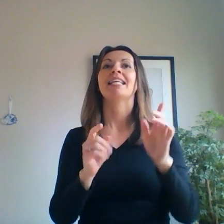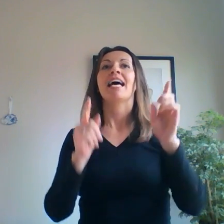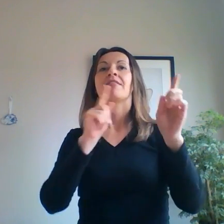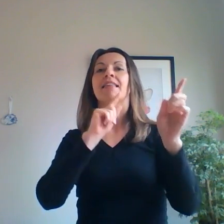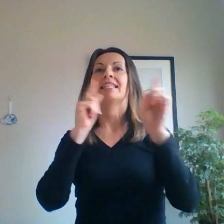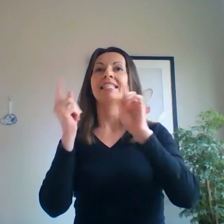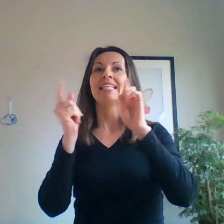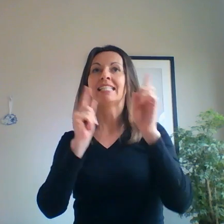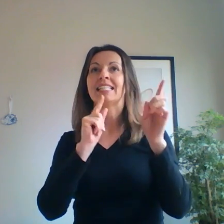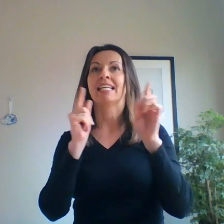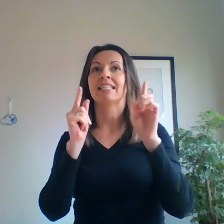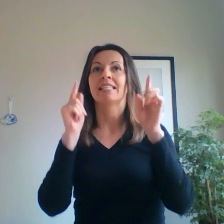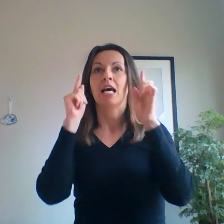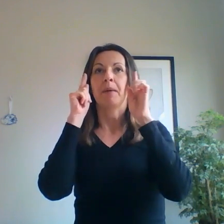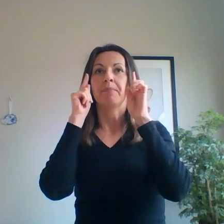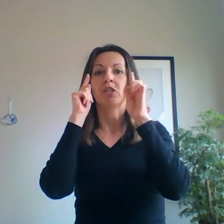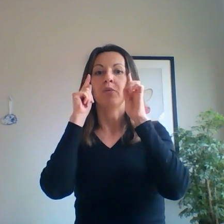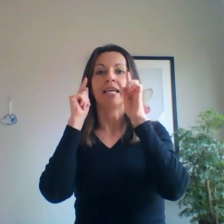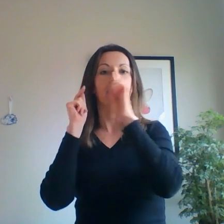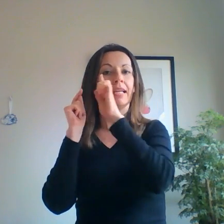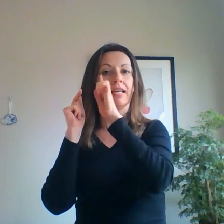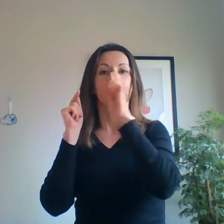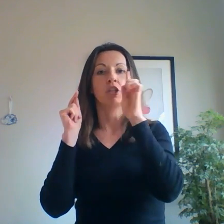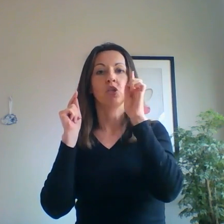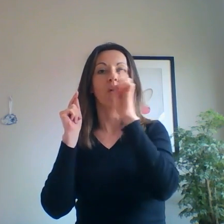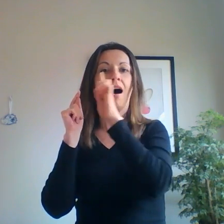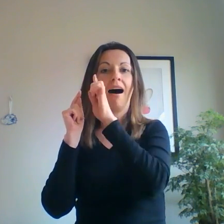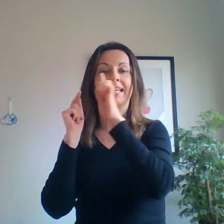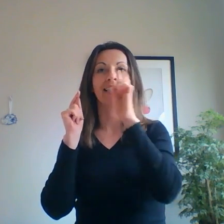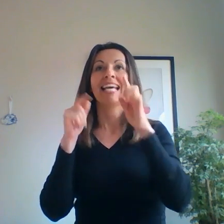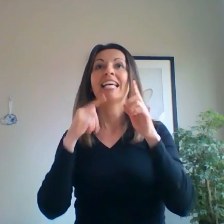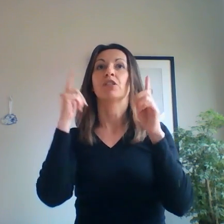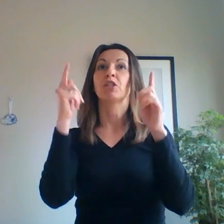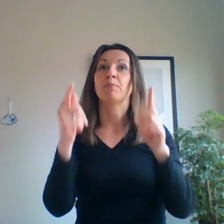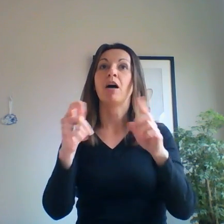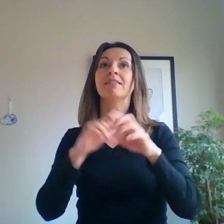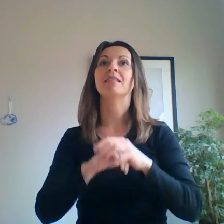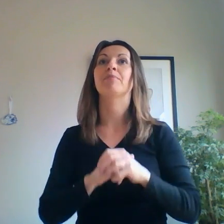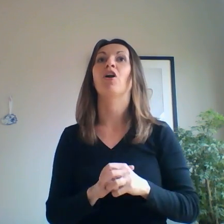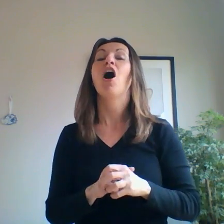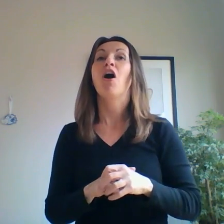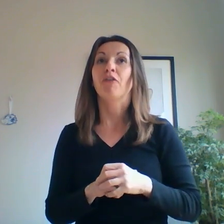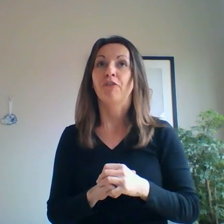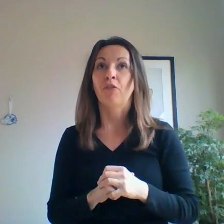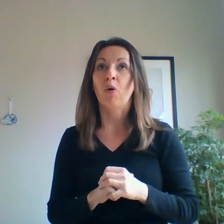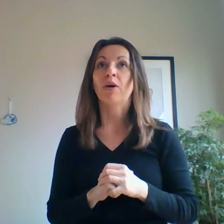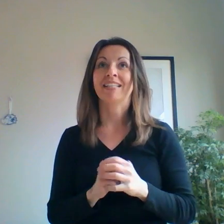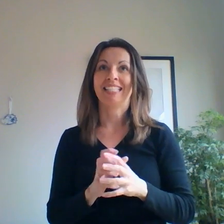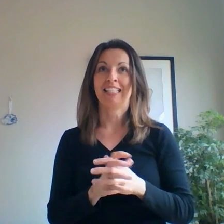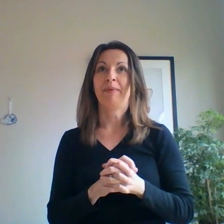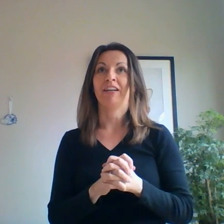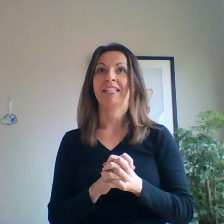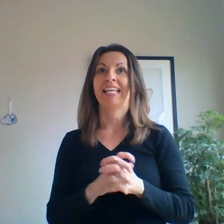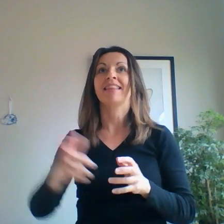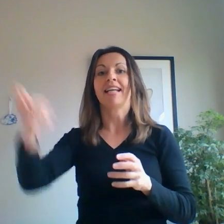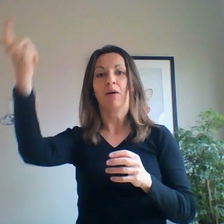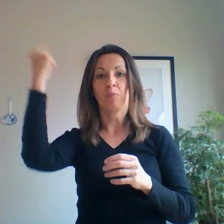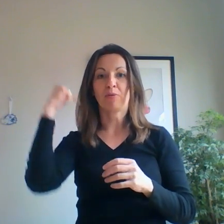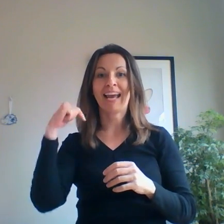that this distance between the two eyes is responsible for the disparity and that our brain